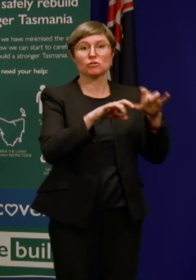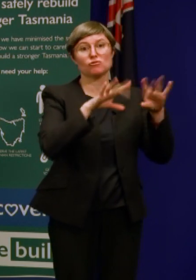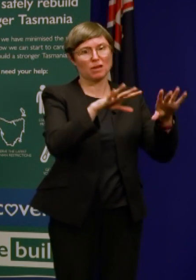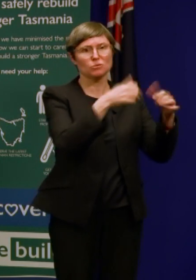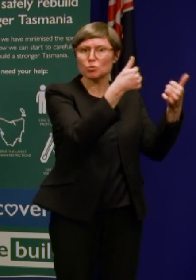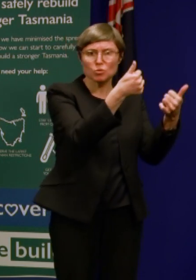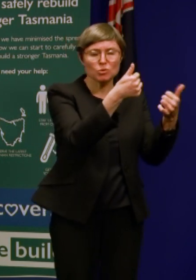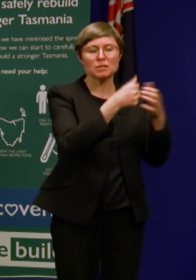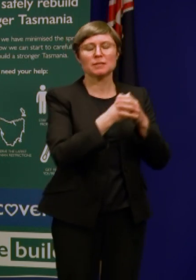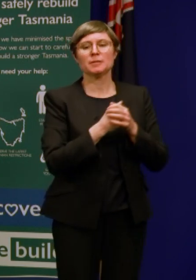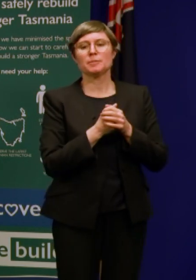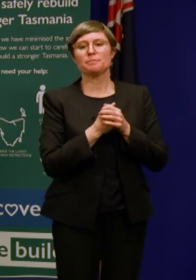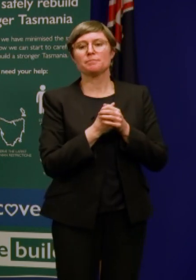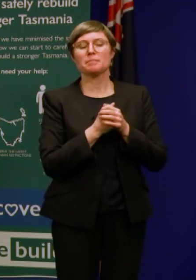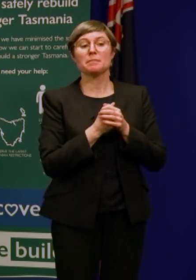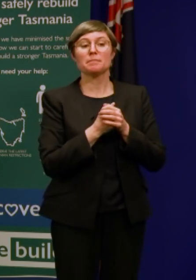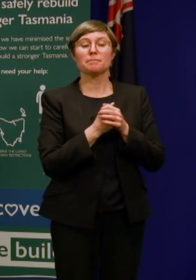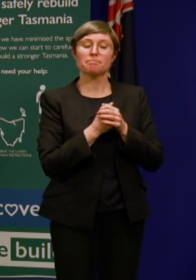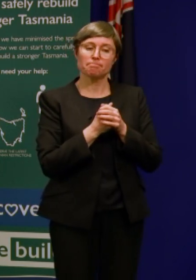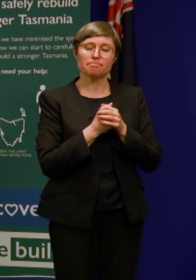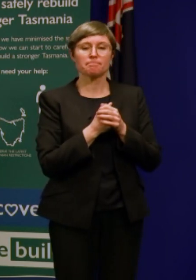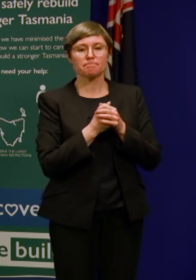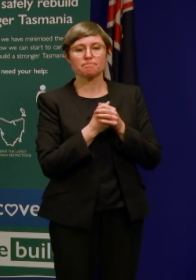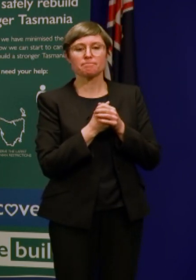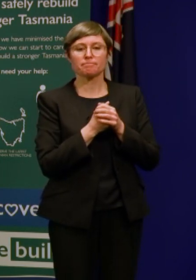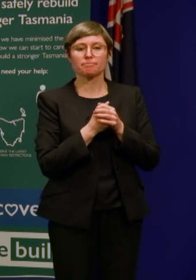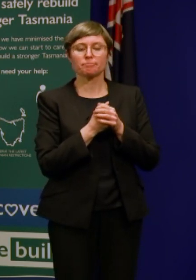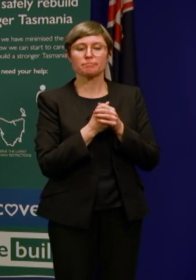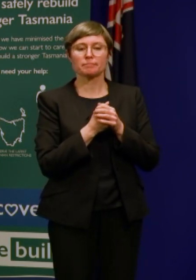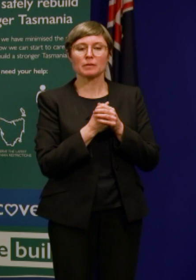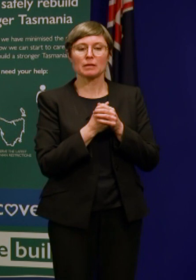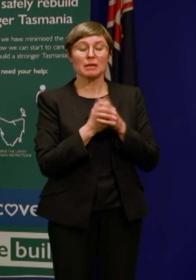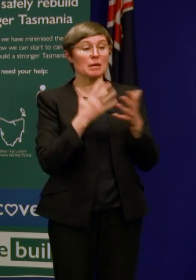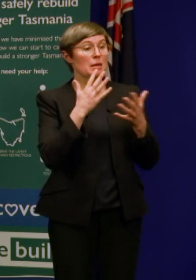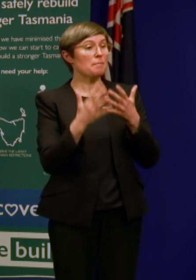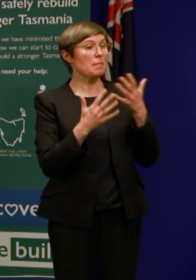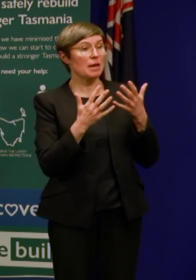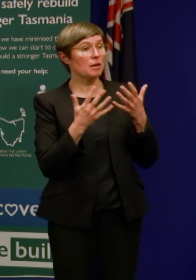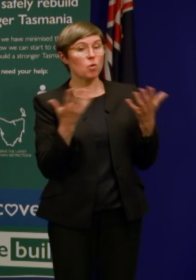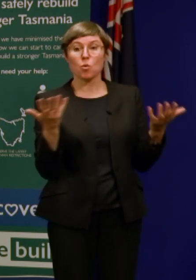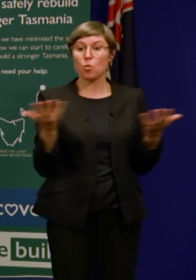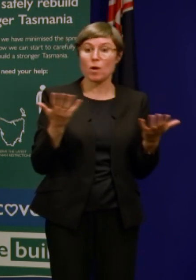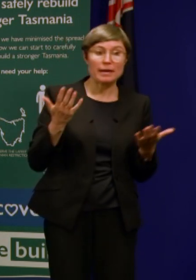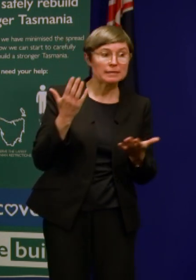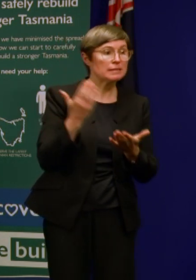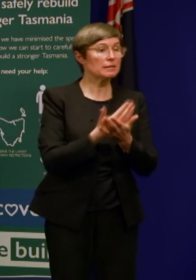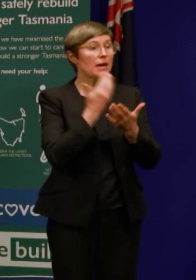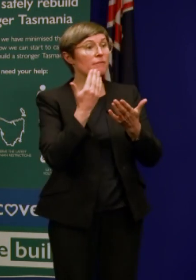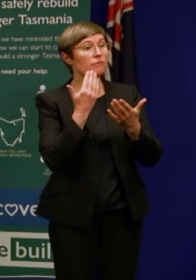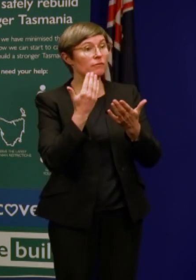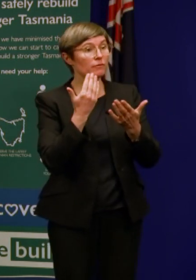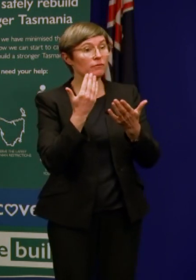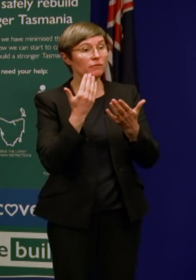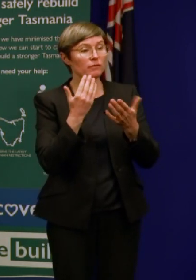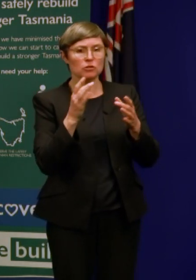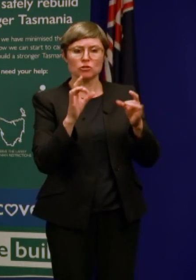that that some of the safest places if you like to see visitors from are